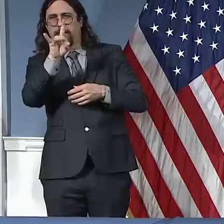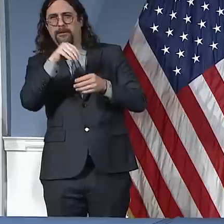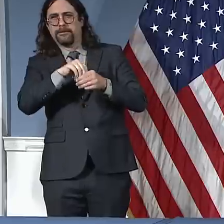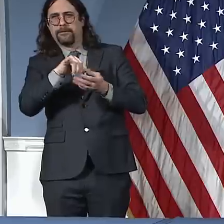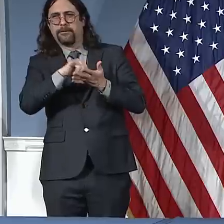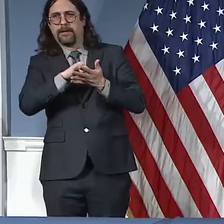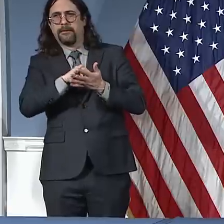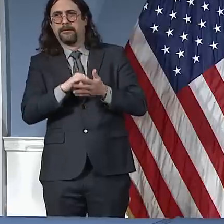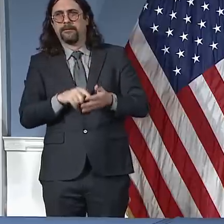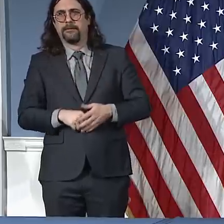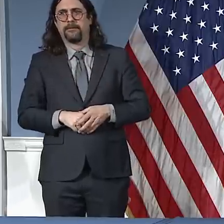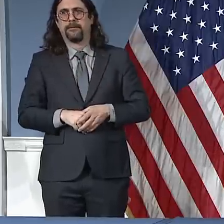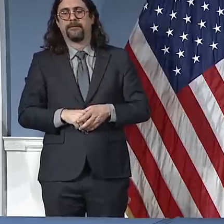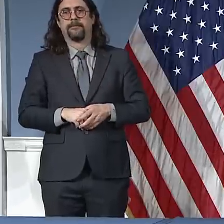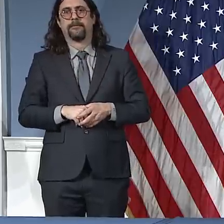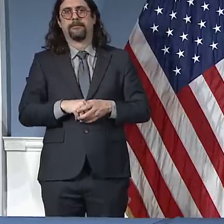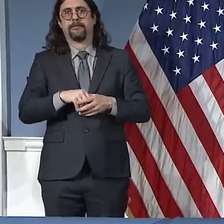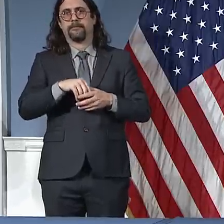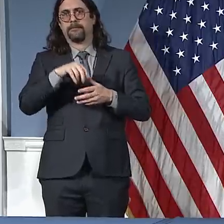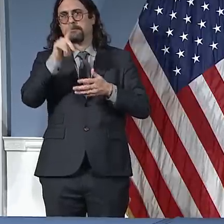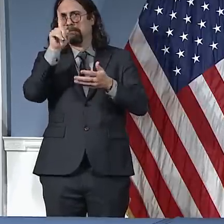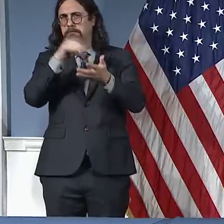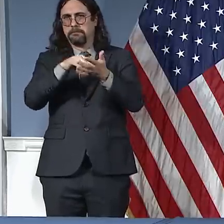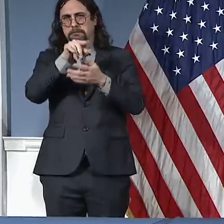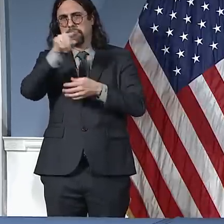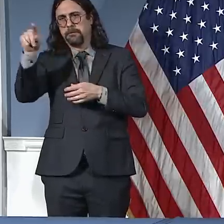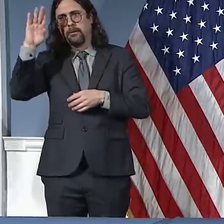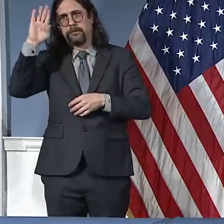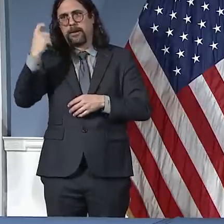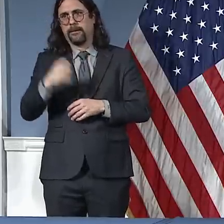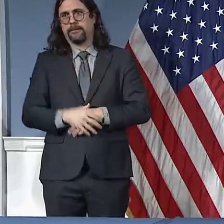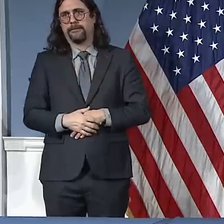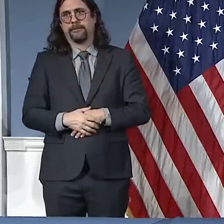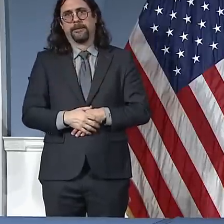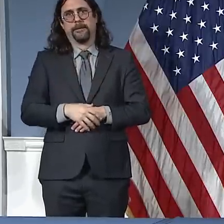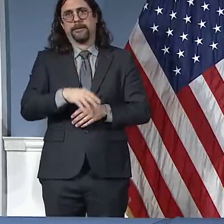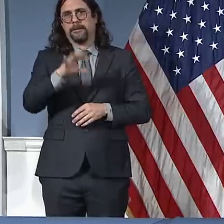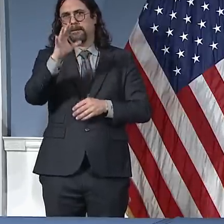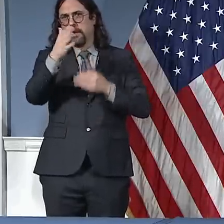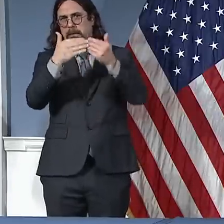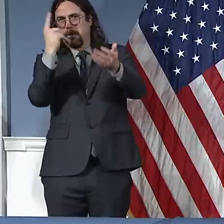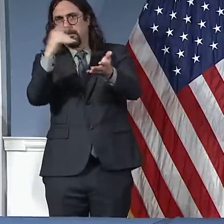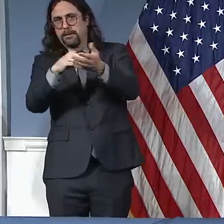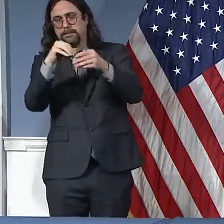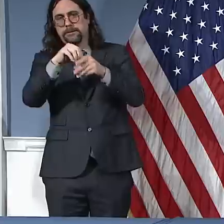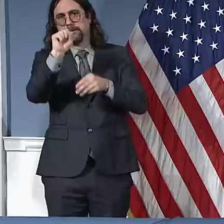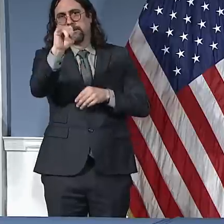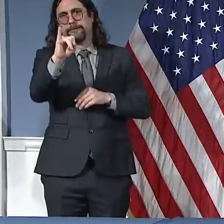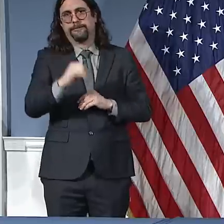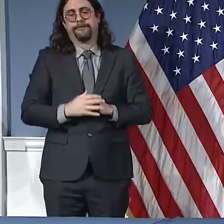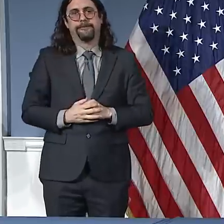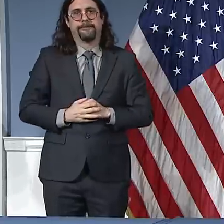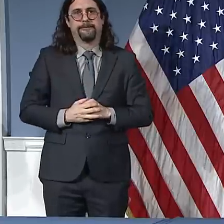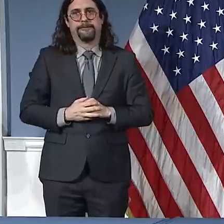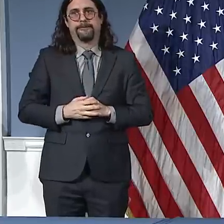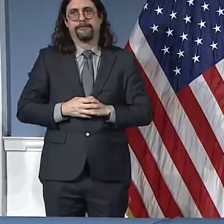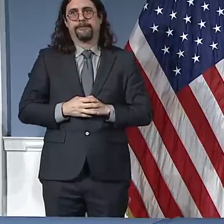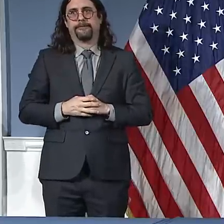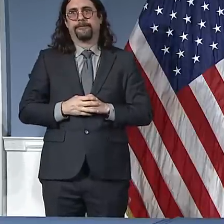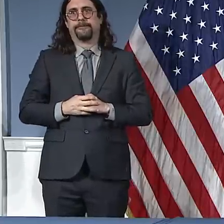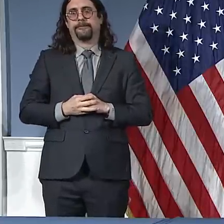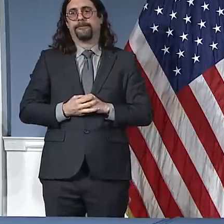935 cases in Staten Island. We've lost a great New Yorker, one of the most